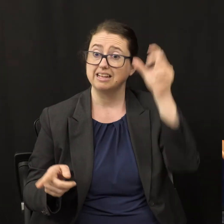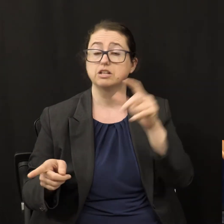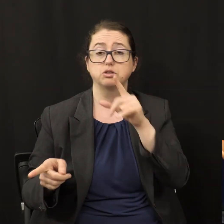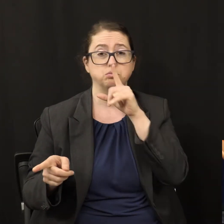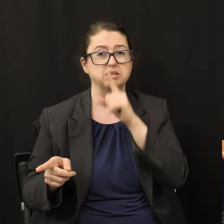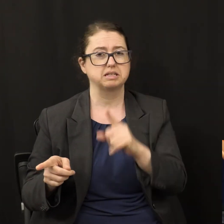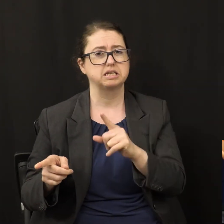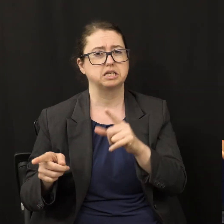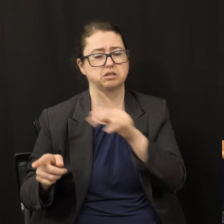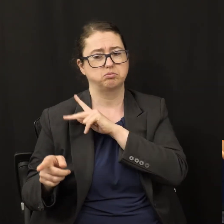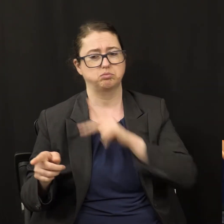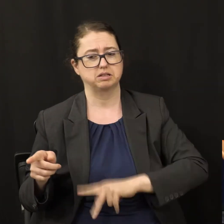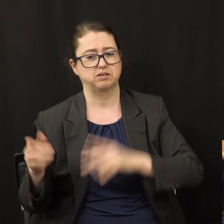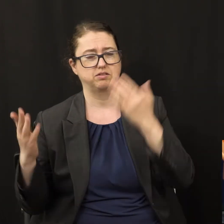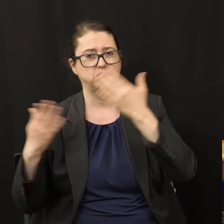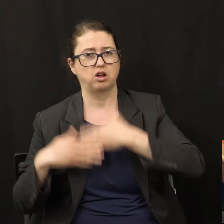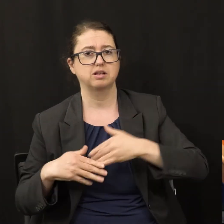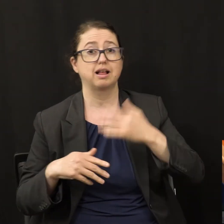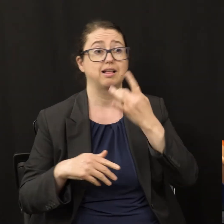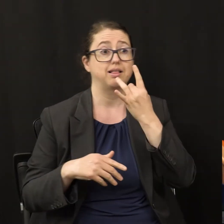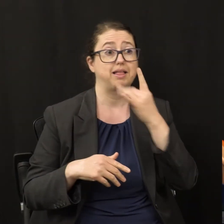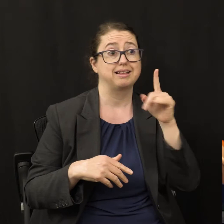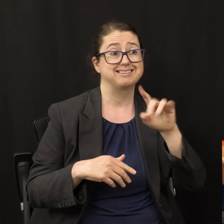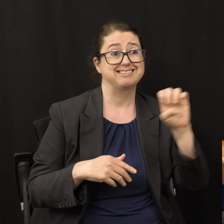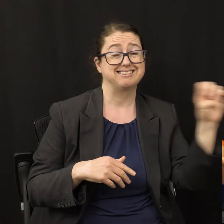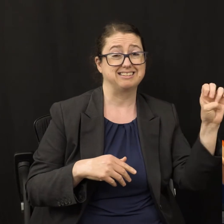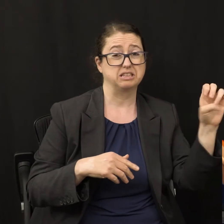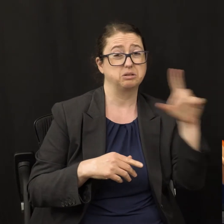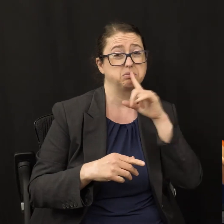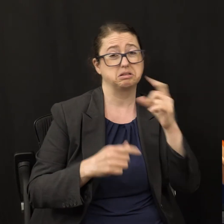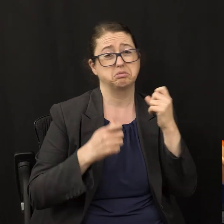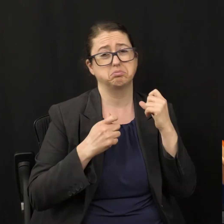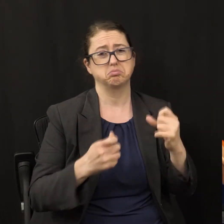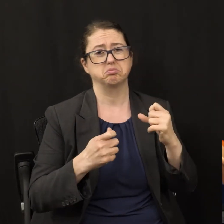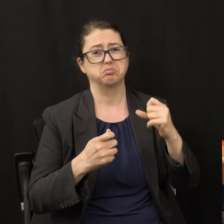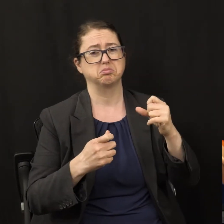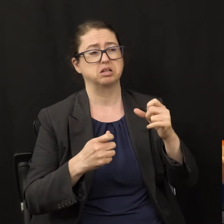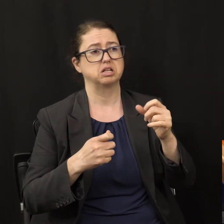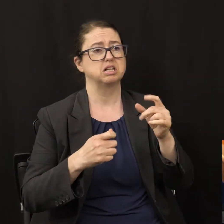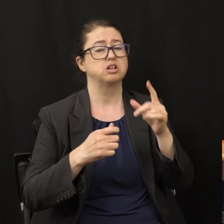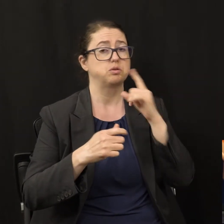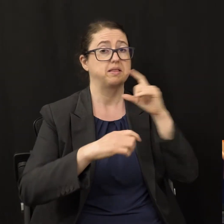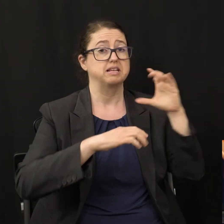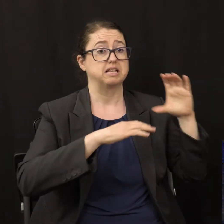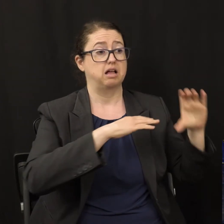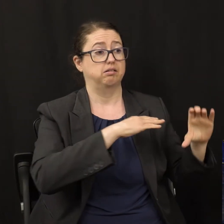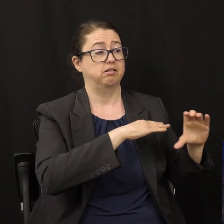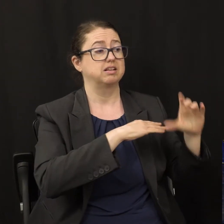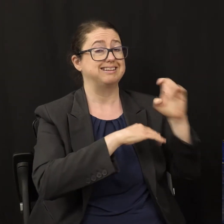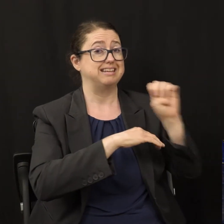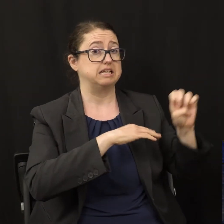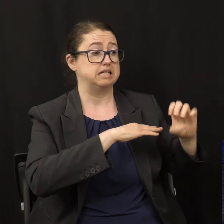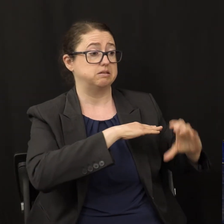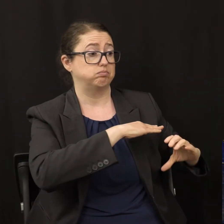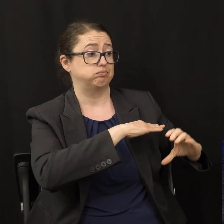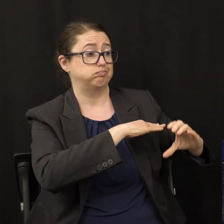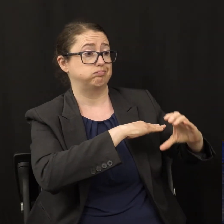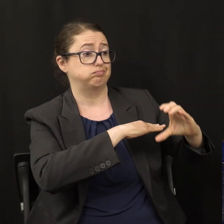in the east and it reaches its highest intensity above our heads in the north. The sun sets in the